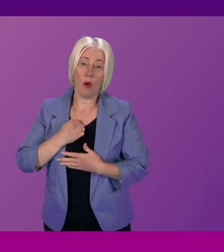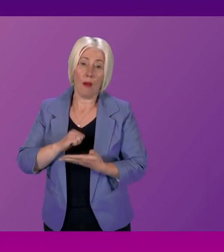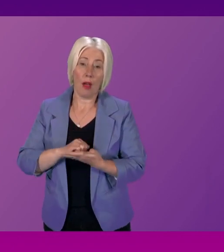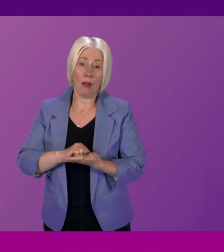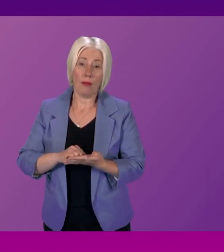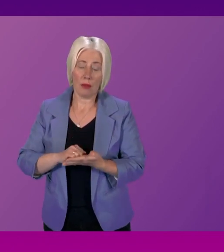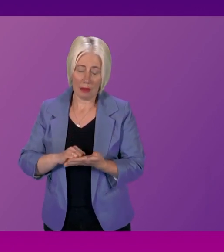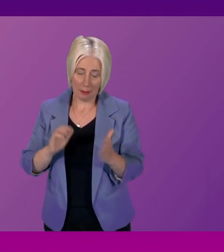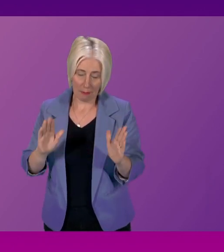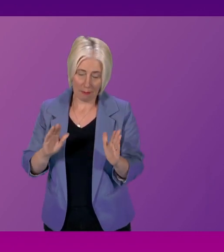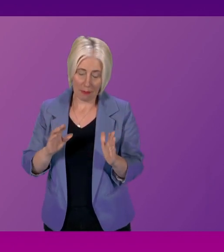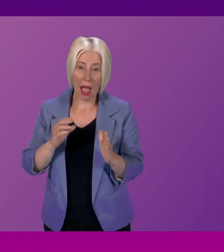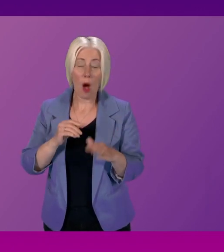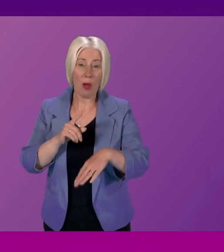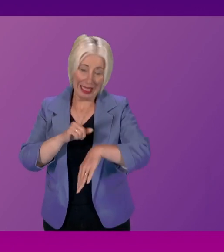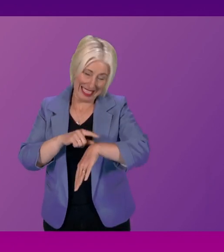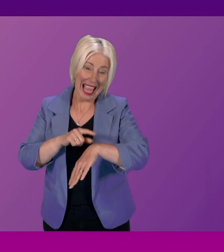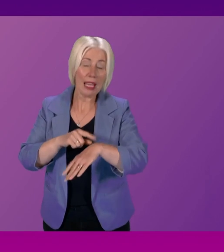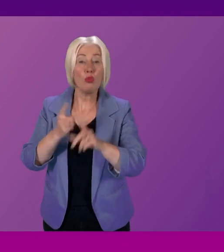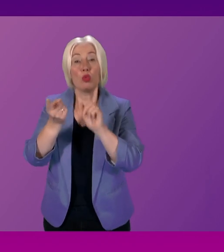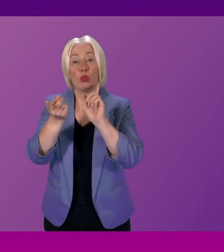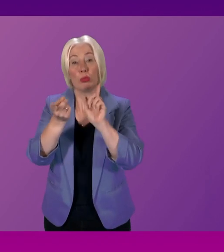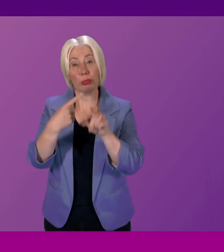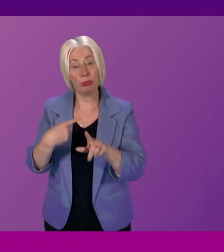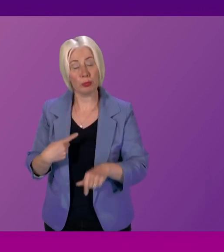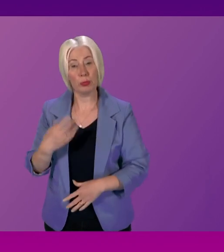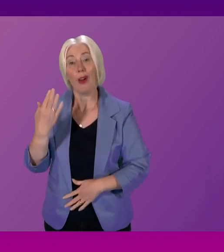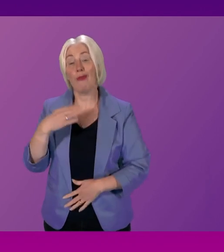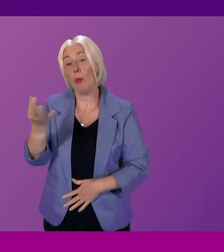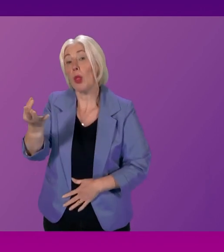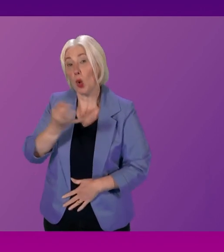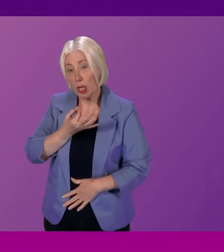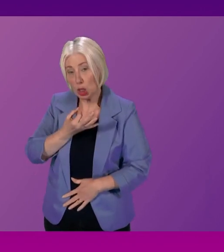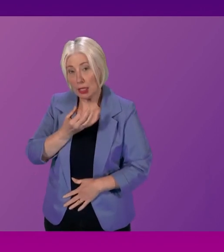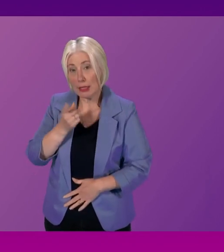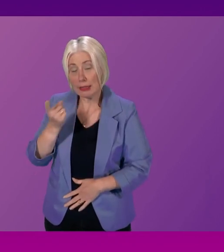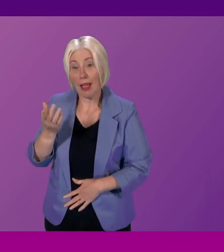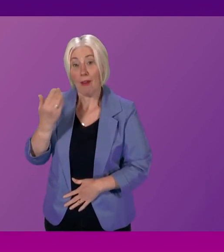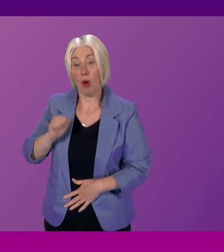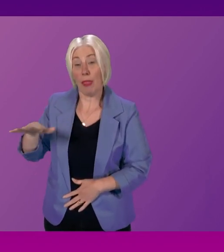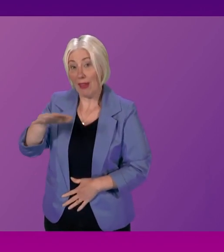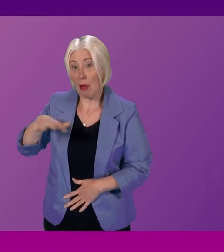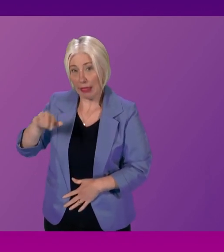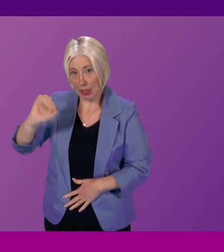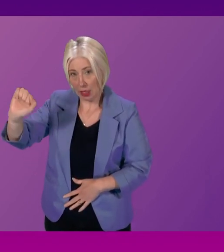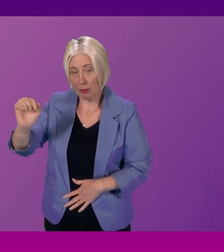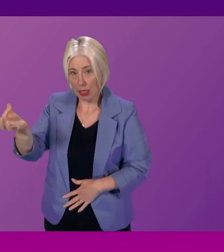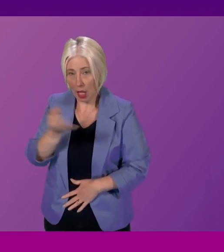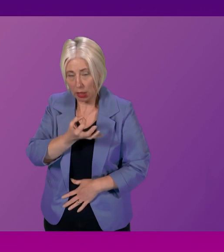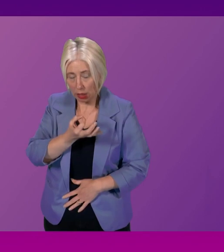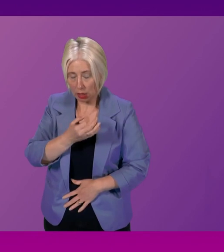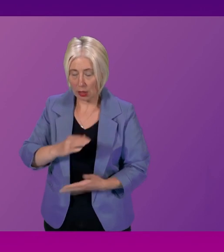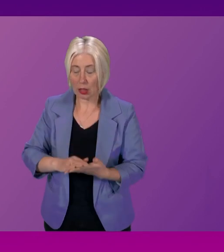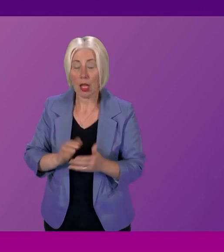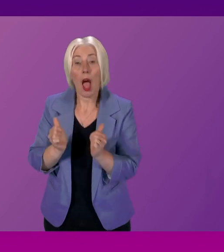indulgence, take a bit of time to answer some of the questions that Russell Findlay has posed on behalf of the family. First and foremost, is